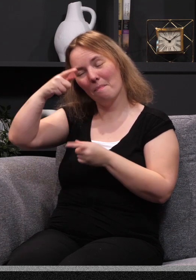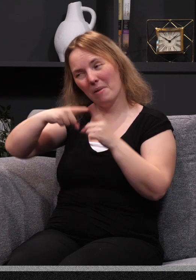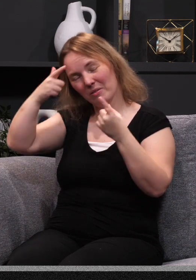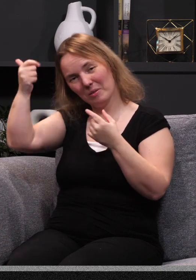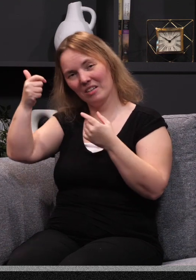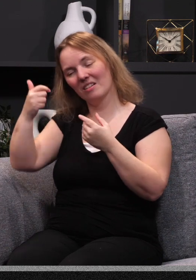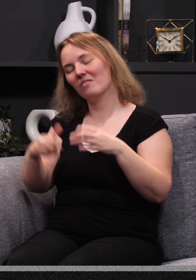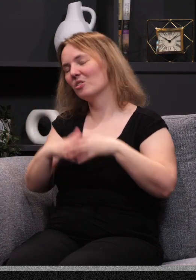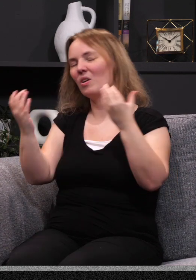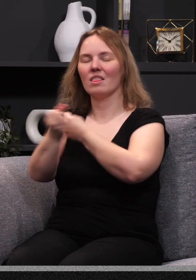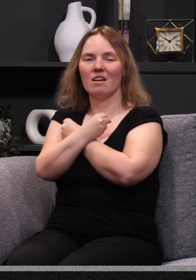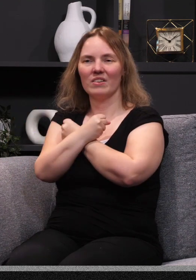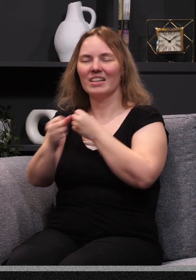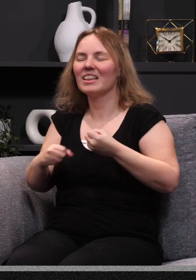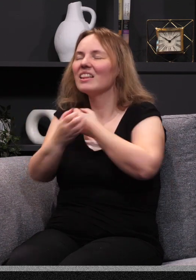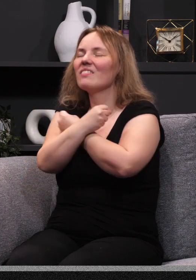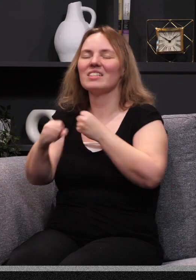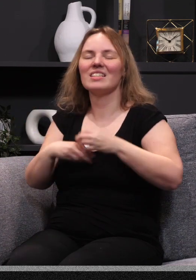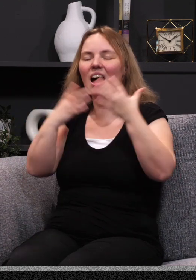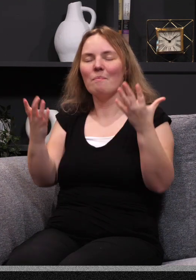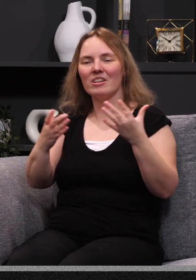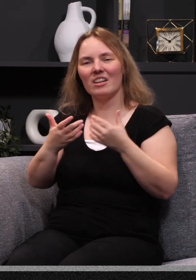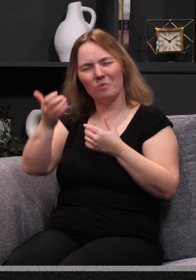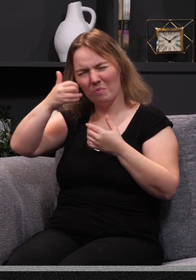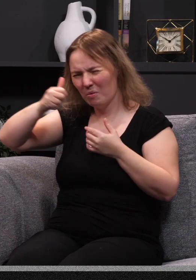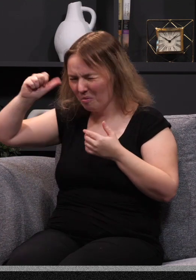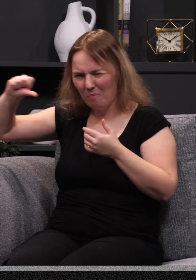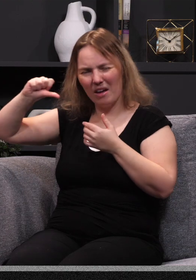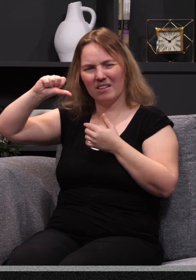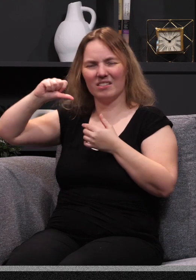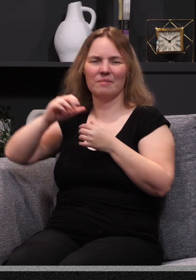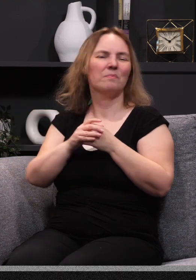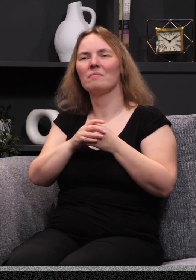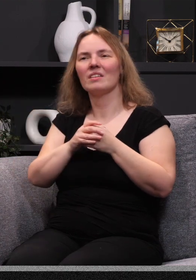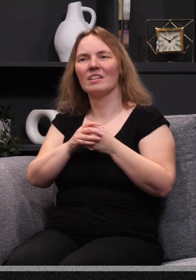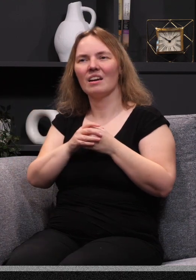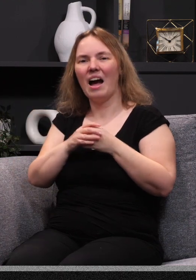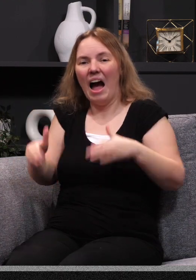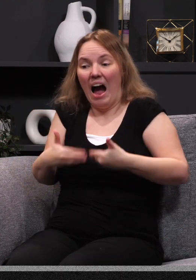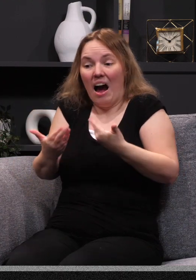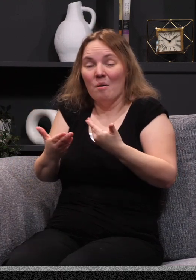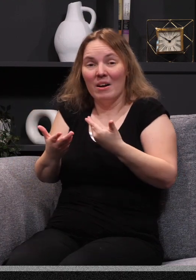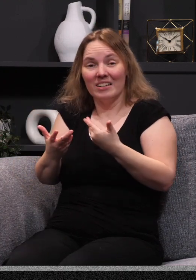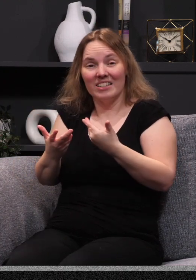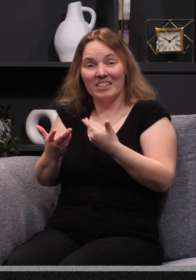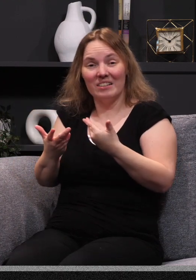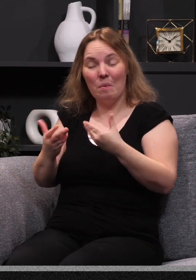for us. In fact, says elsewhere, says, If I loved you that much, while you were rebellious and had no thought or care about me, how much more do you